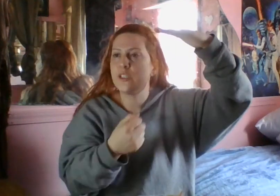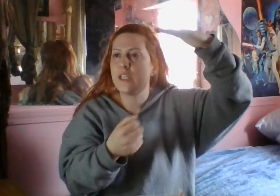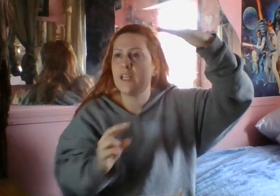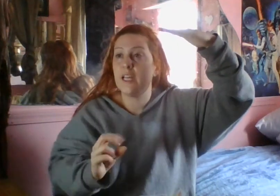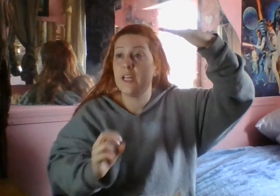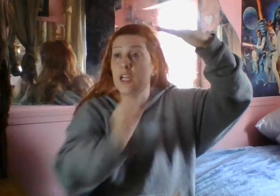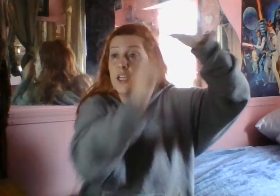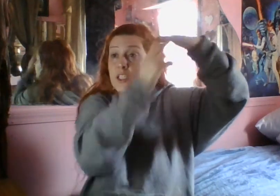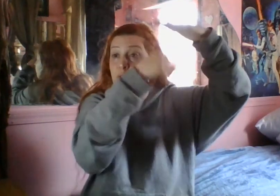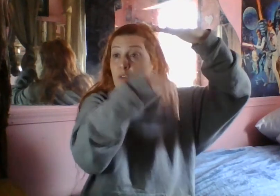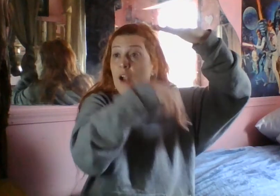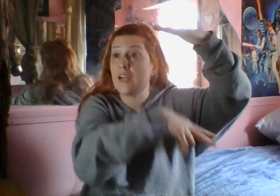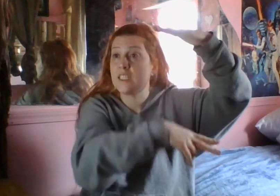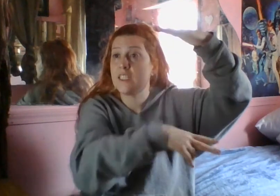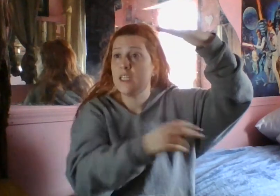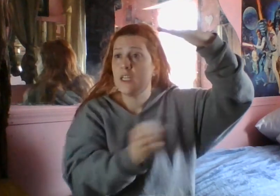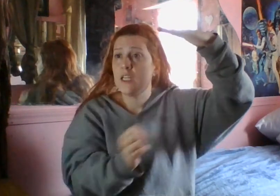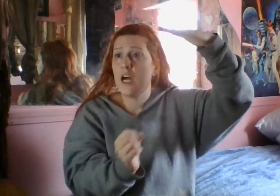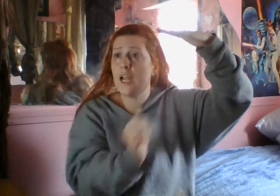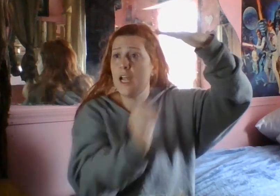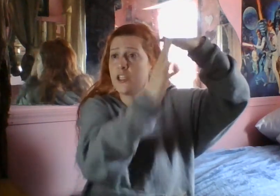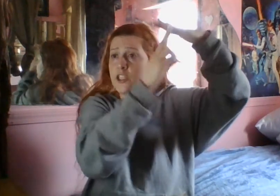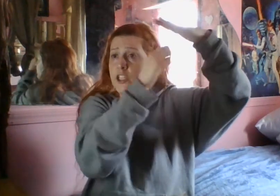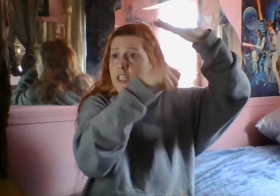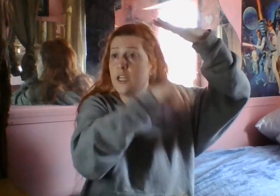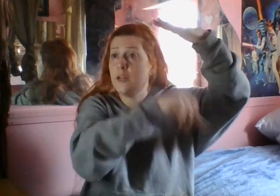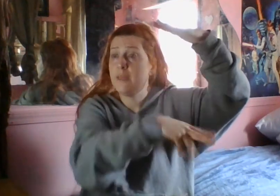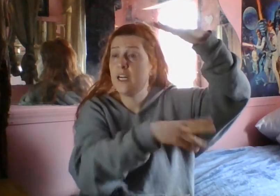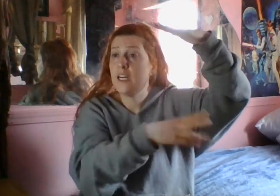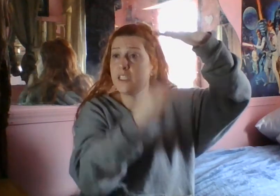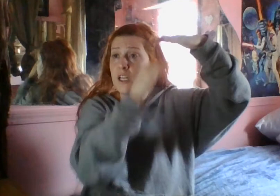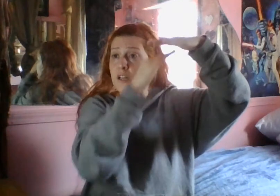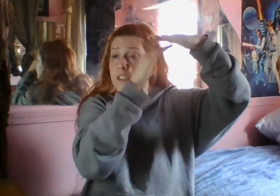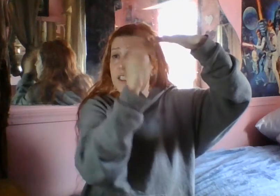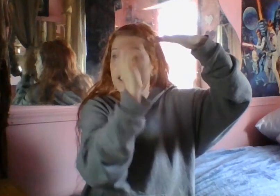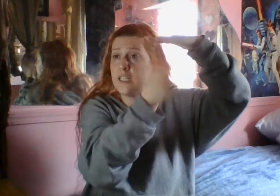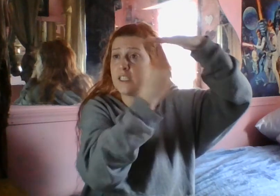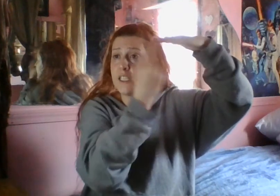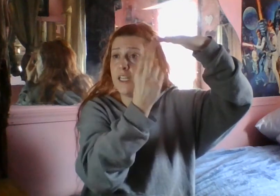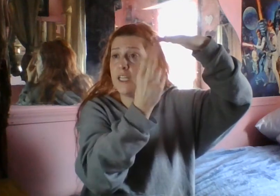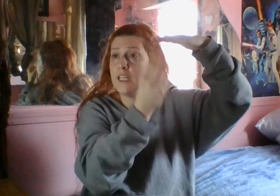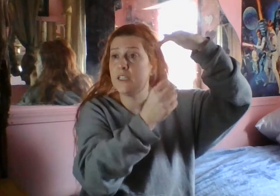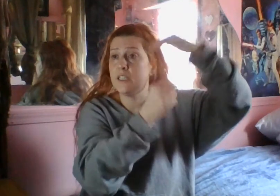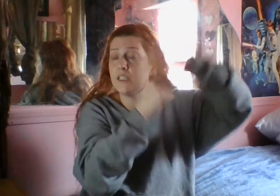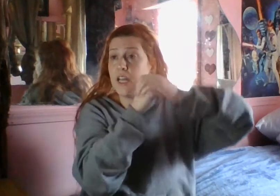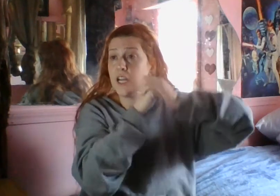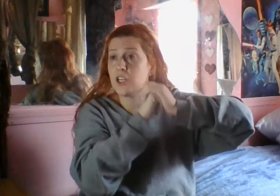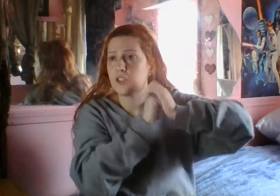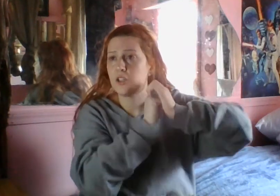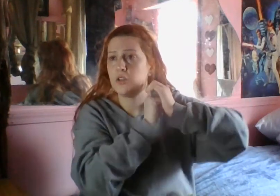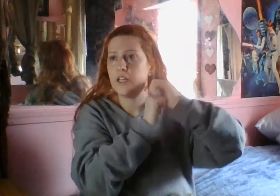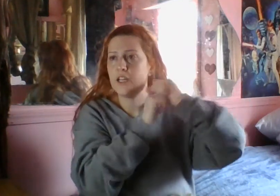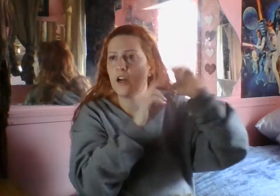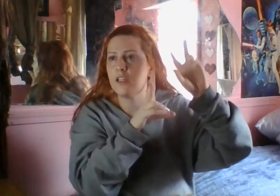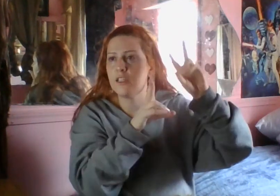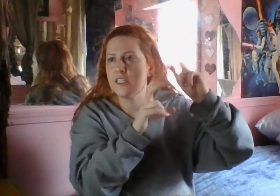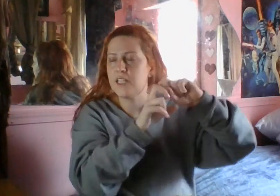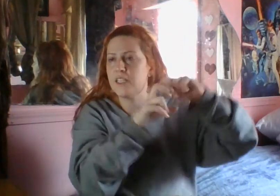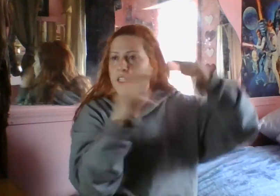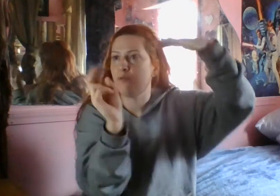you say, like, diffract energy because of the density in the air. So they call it, they say that they